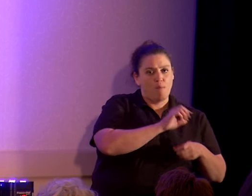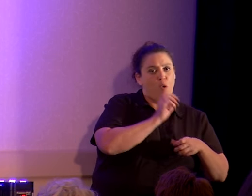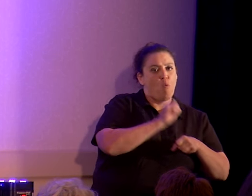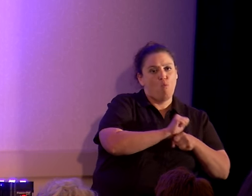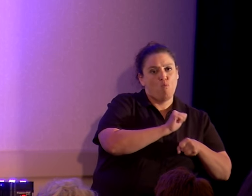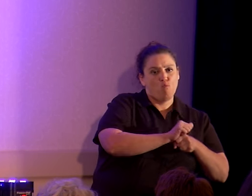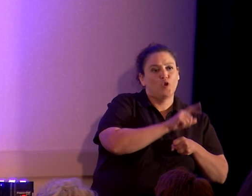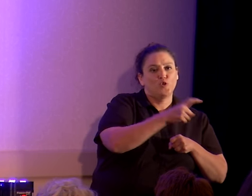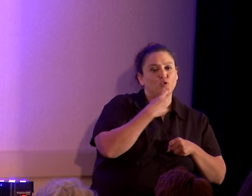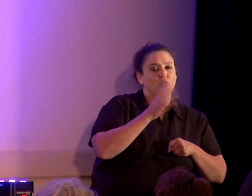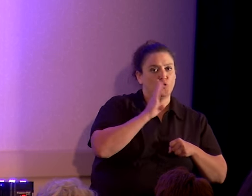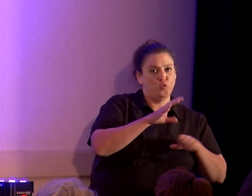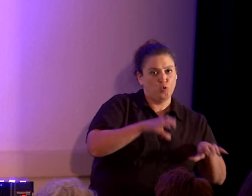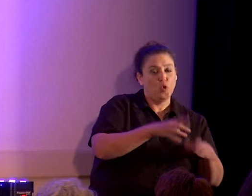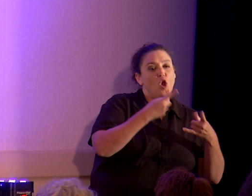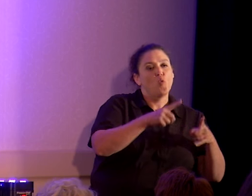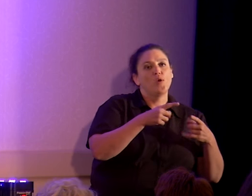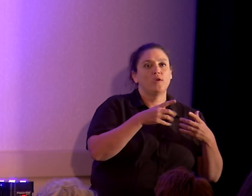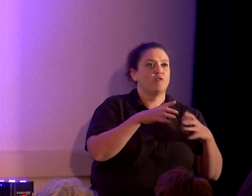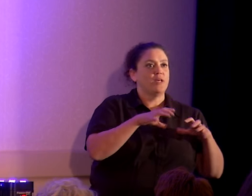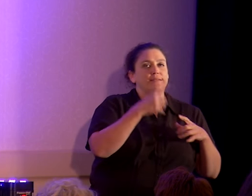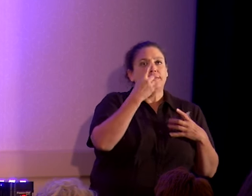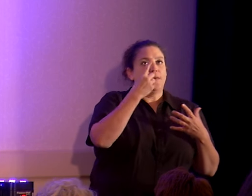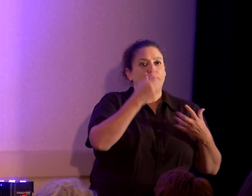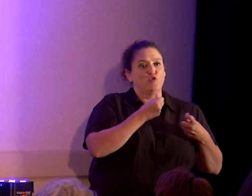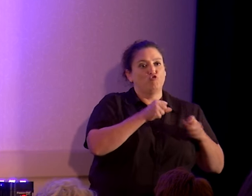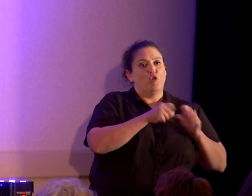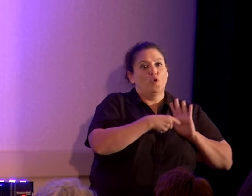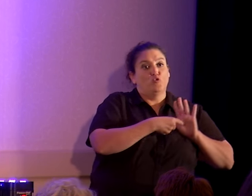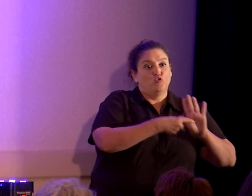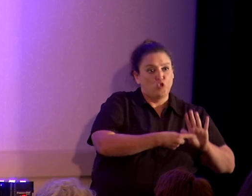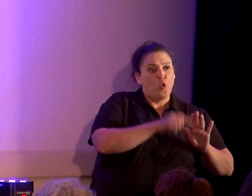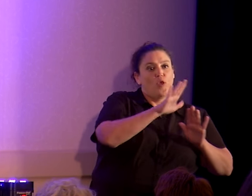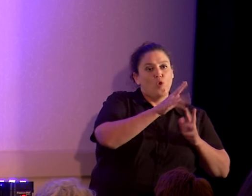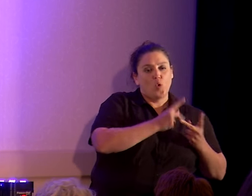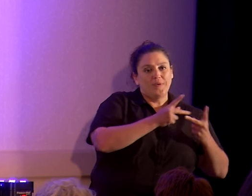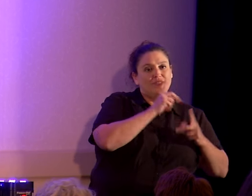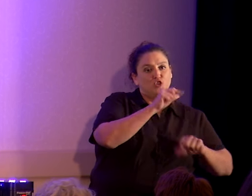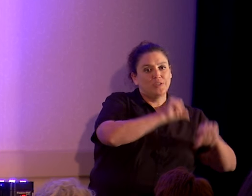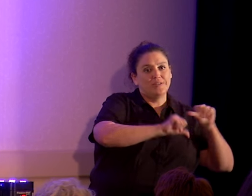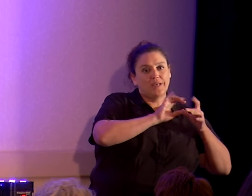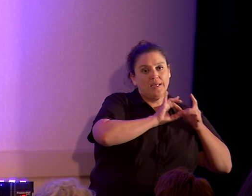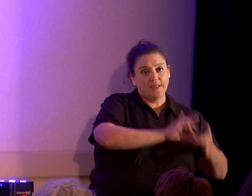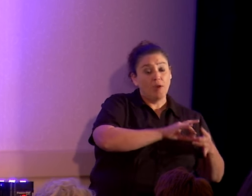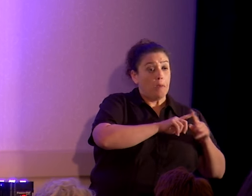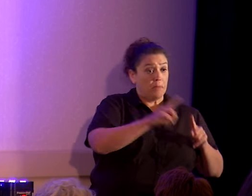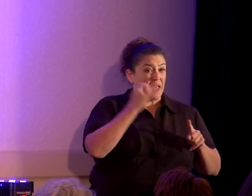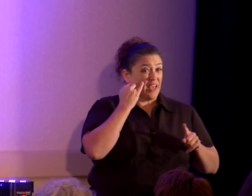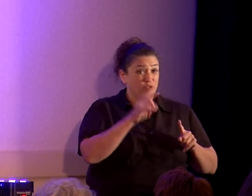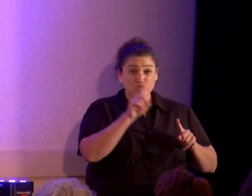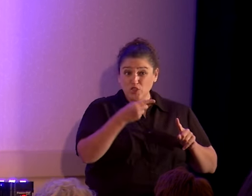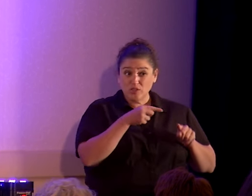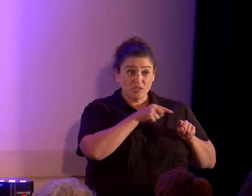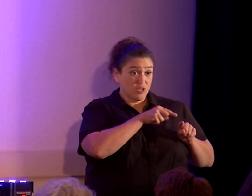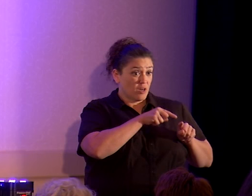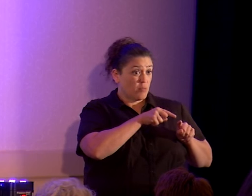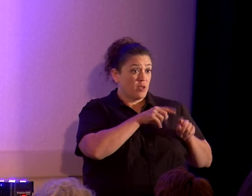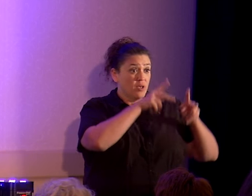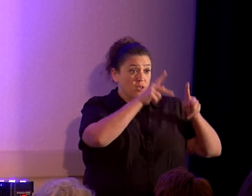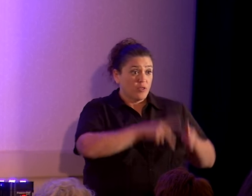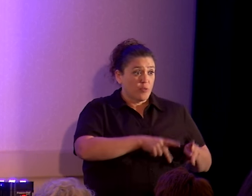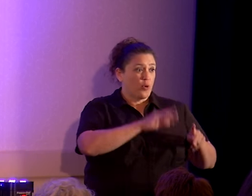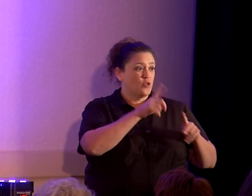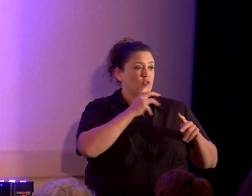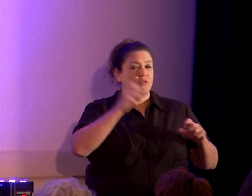were going to do, and when you've made some attempt to demonstrate that your position is scientific. But as long as you're just going to be the person who grabs poo